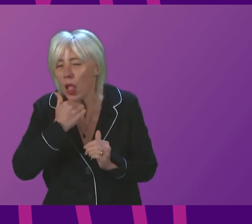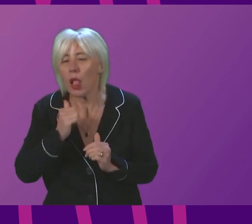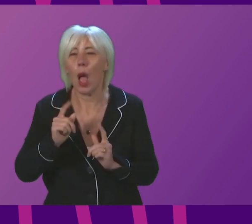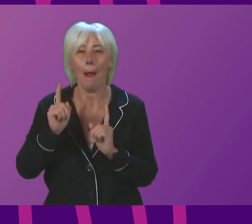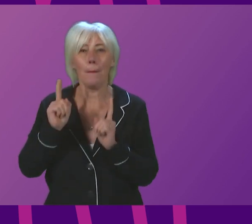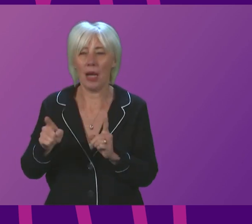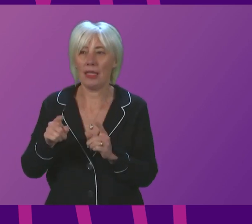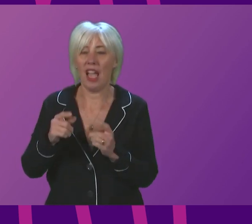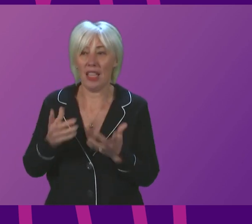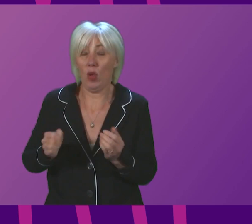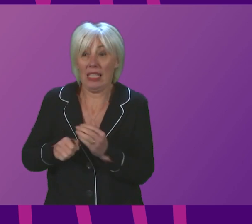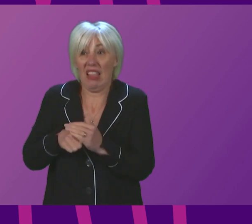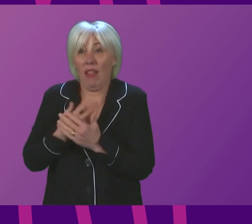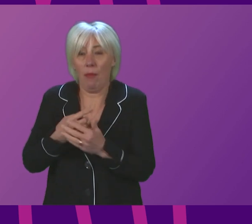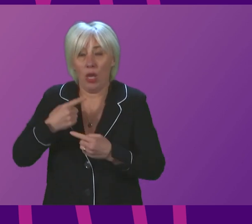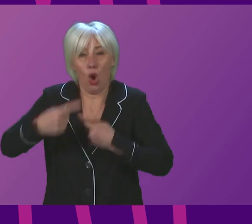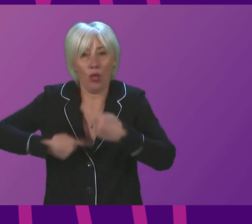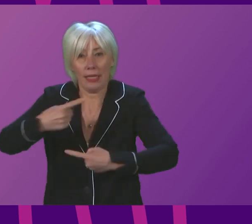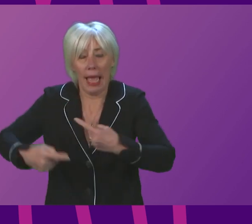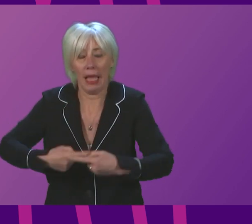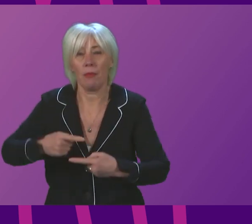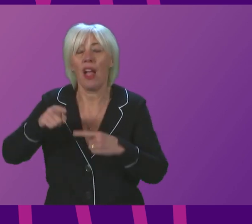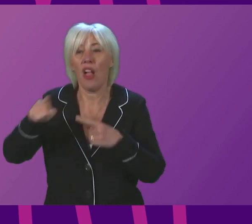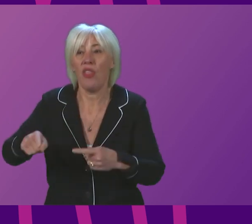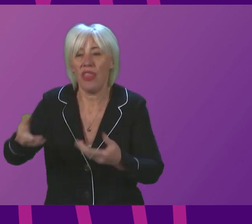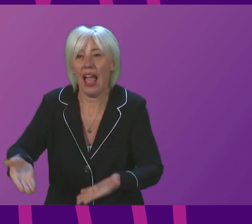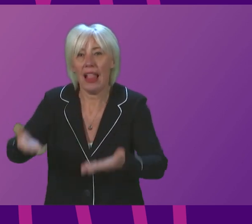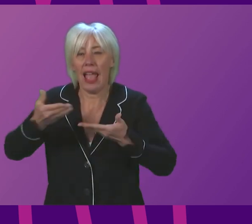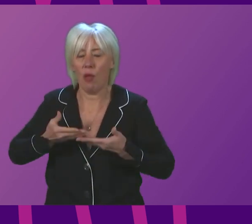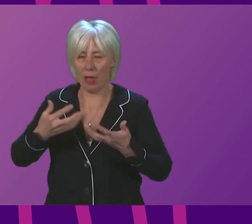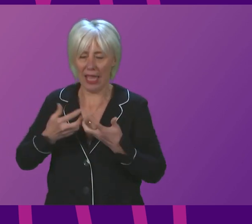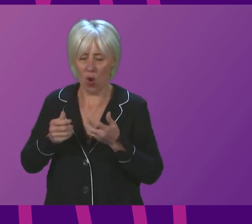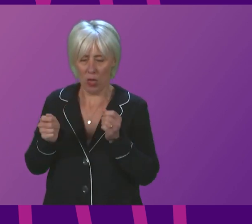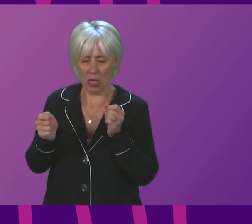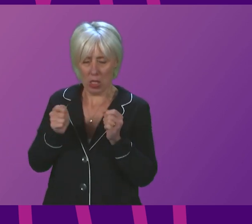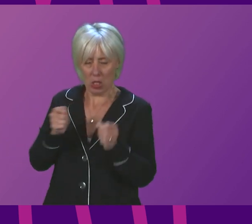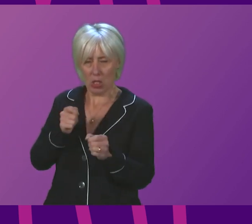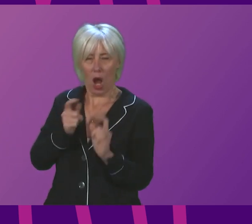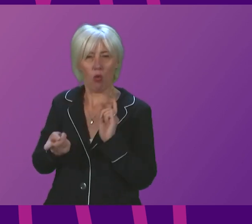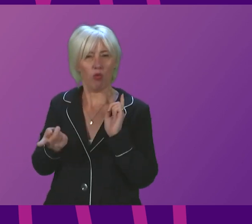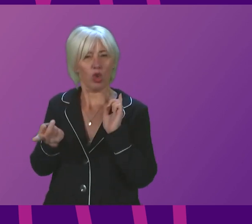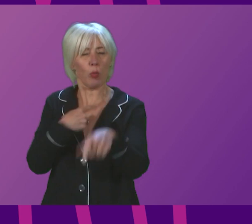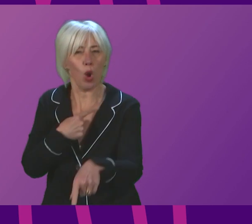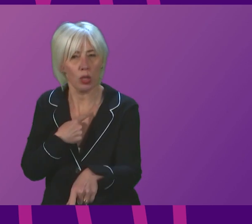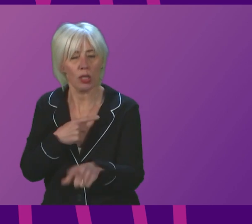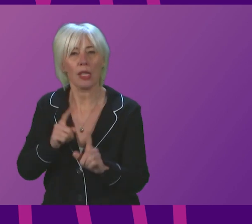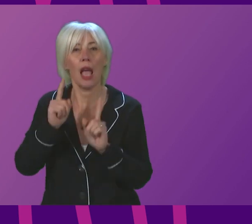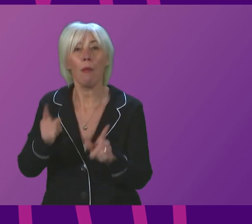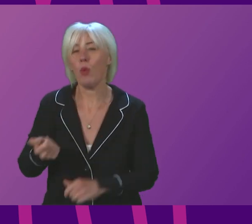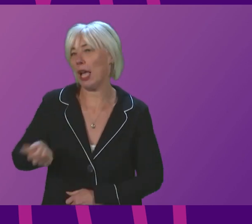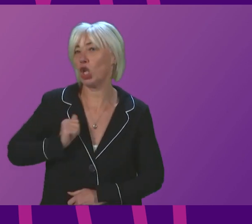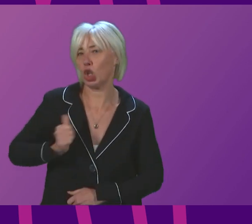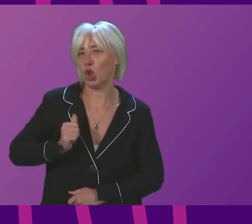and this developing understanding will inform and shape our response. However, we can assume already